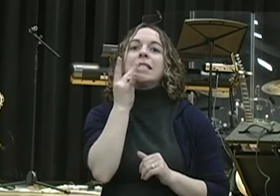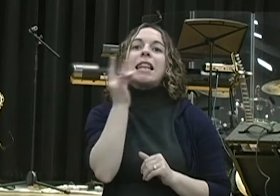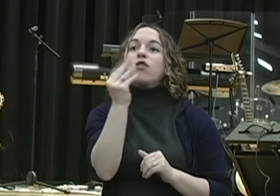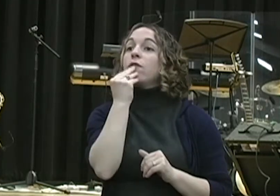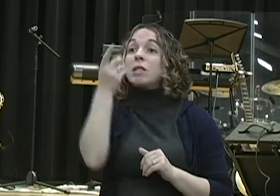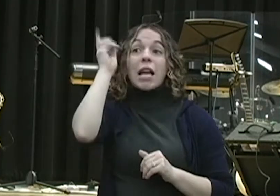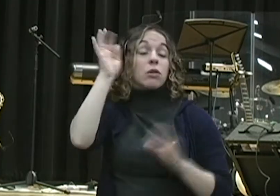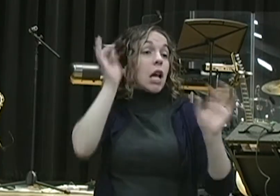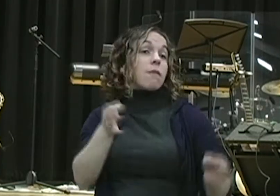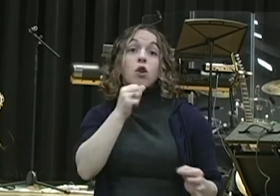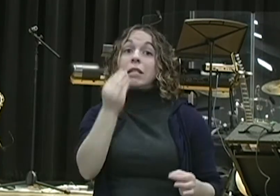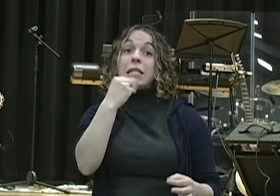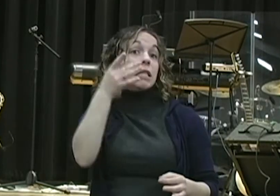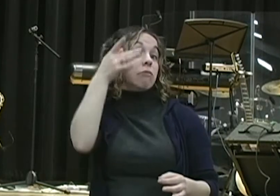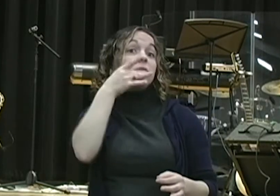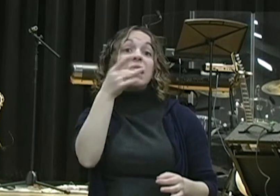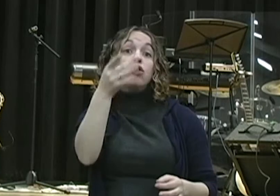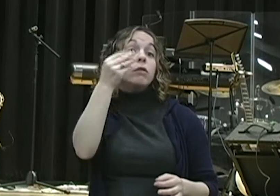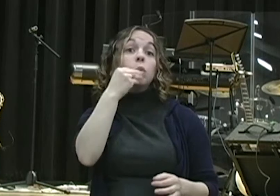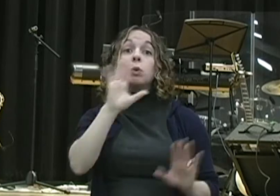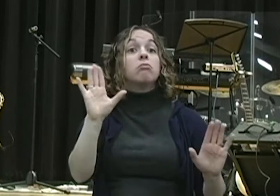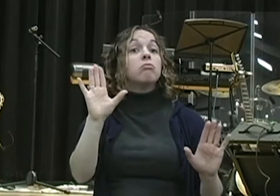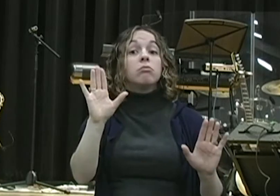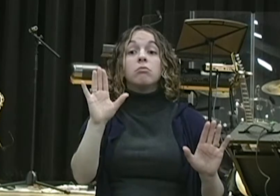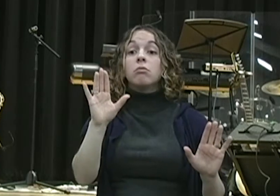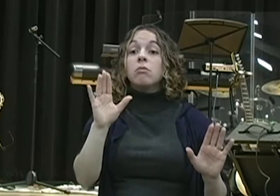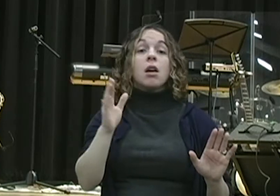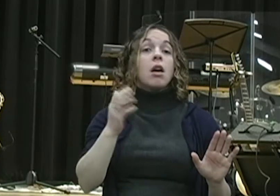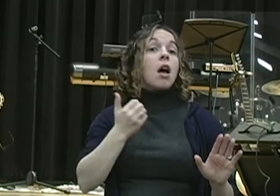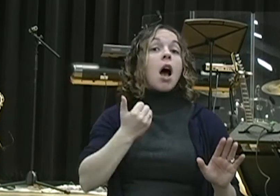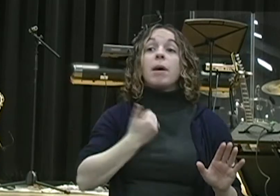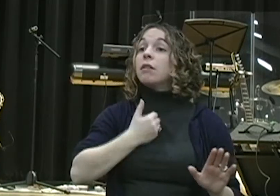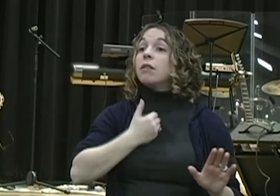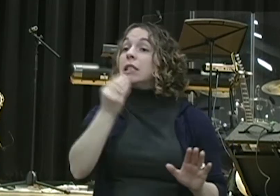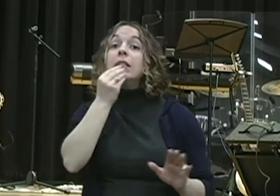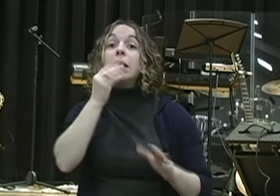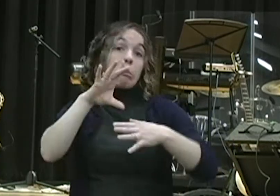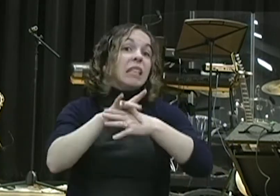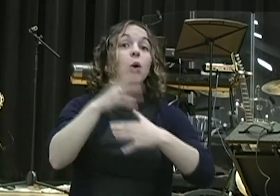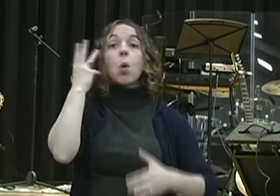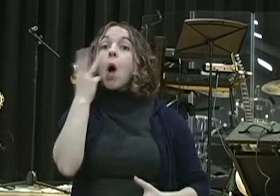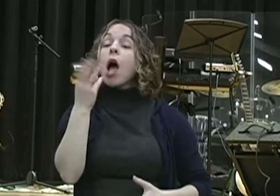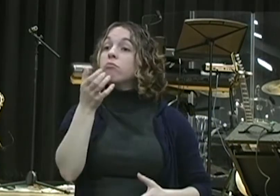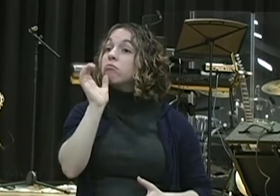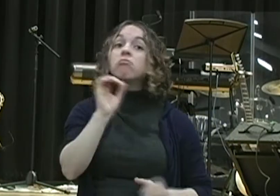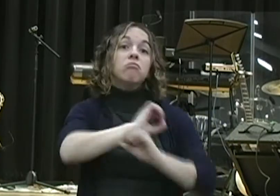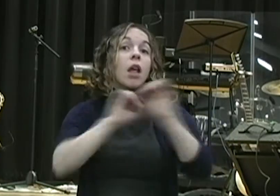I did not eat any tasty food, nor did meat or wine enter my mouth, nor did I use any ointment at